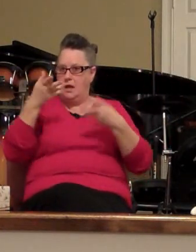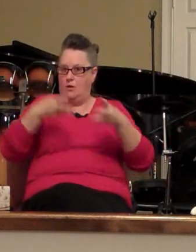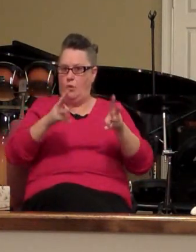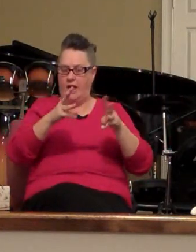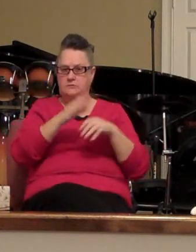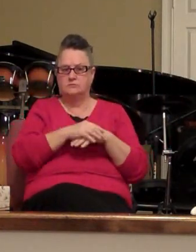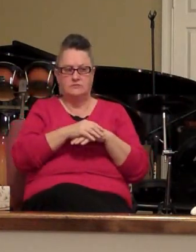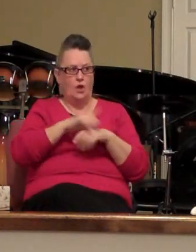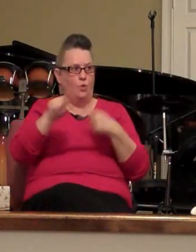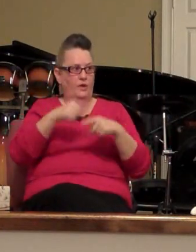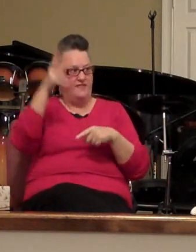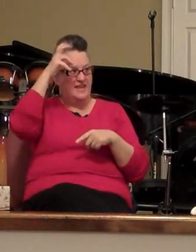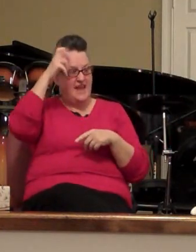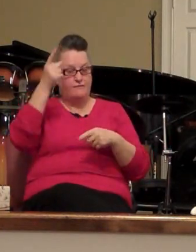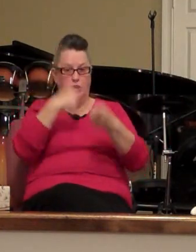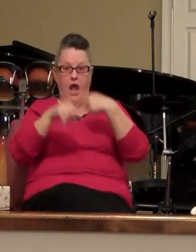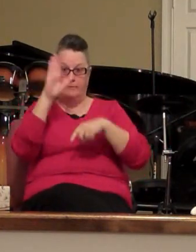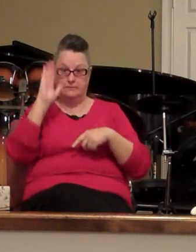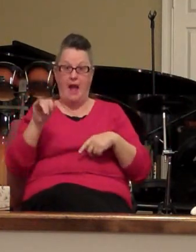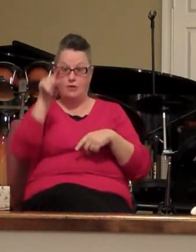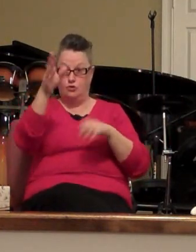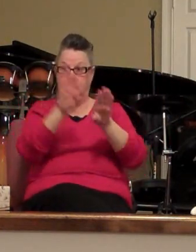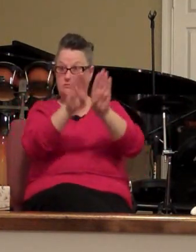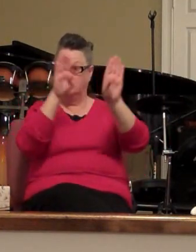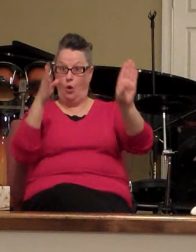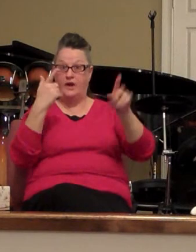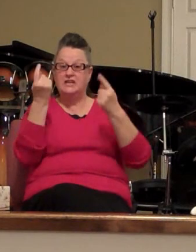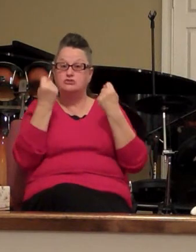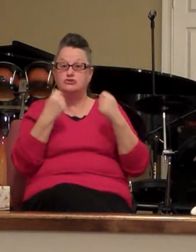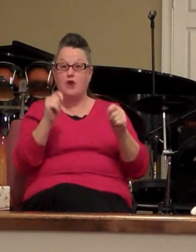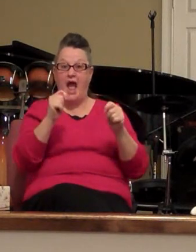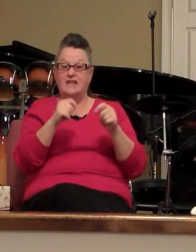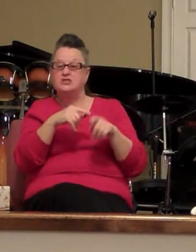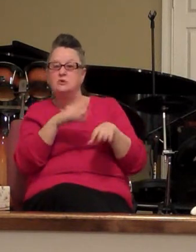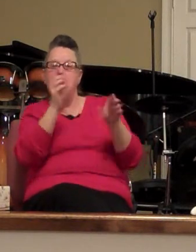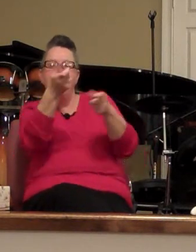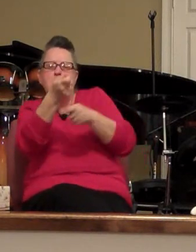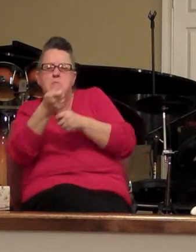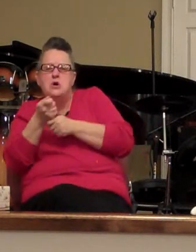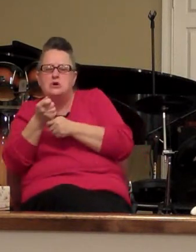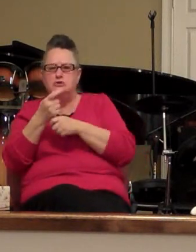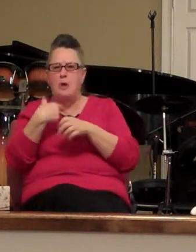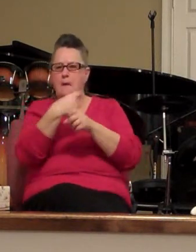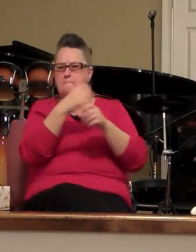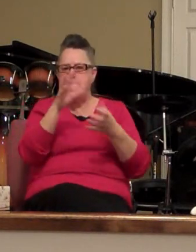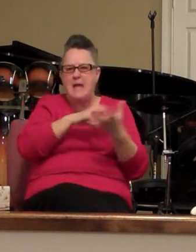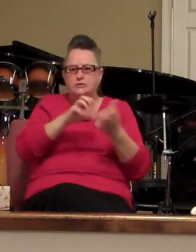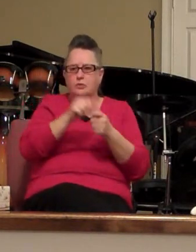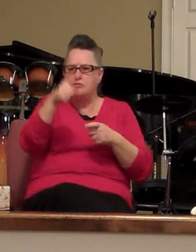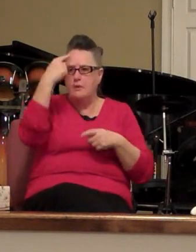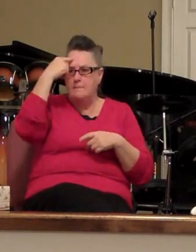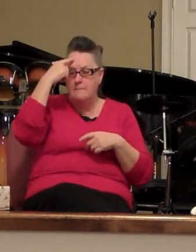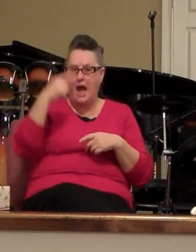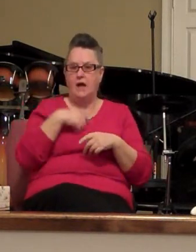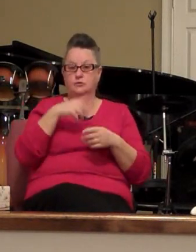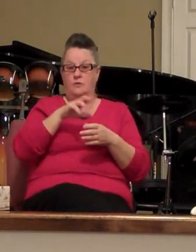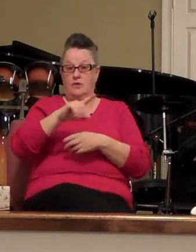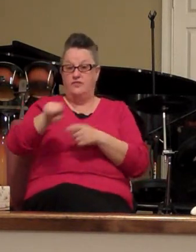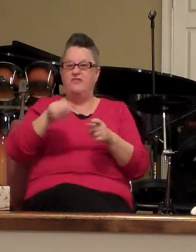devil comes by your door and he tries to sway you and he messes with your mind it's when the anger is still